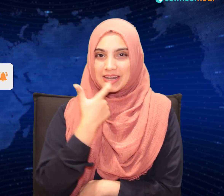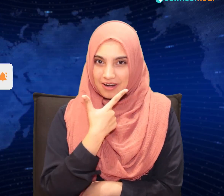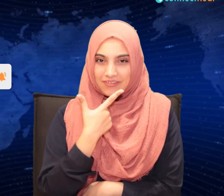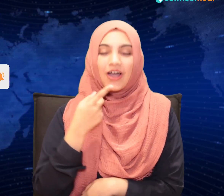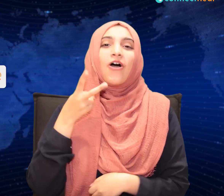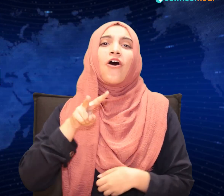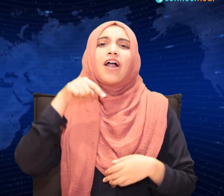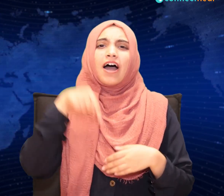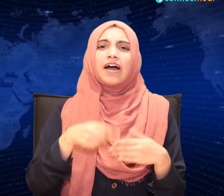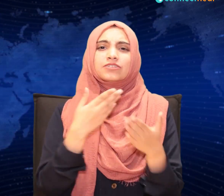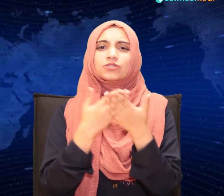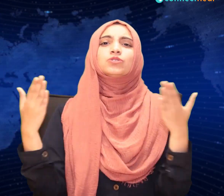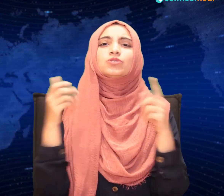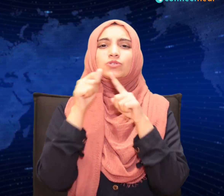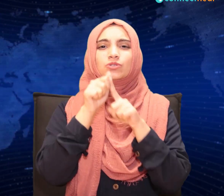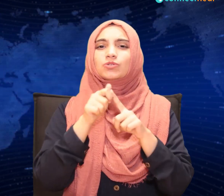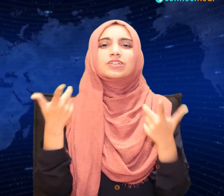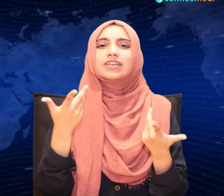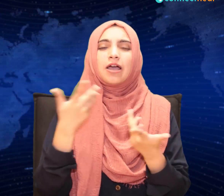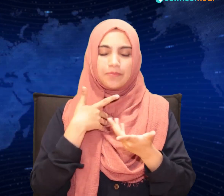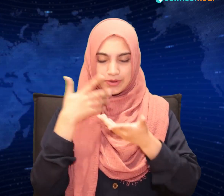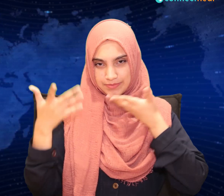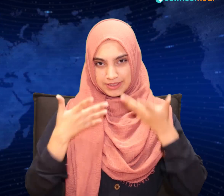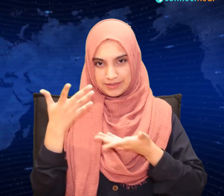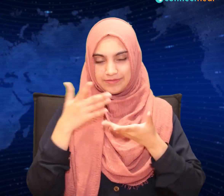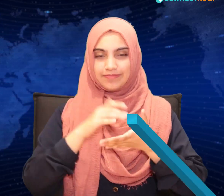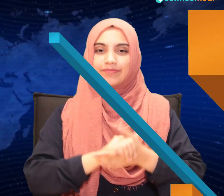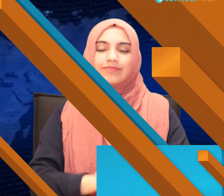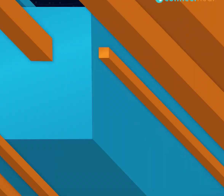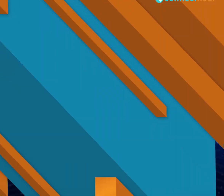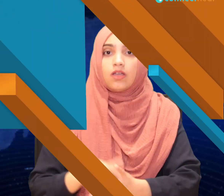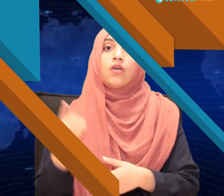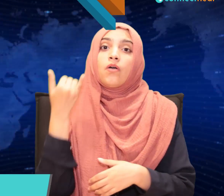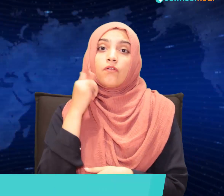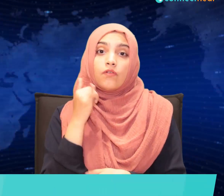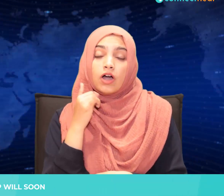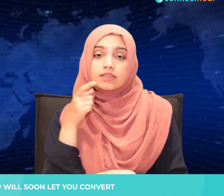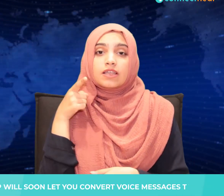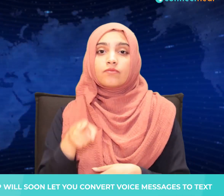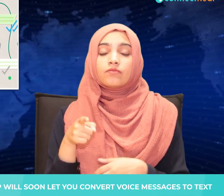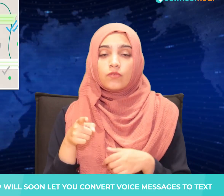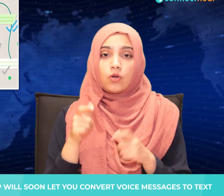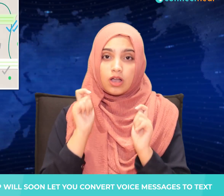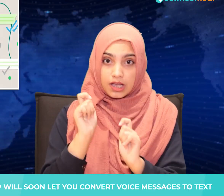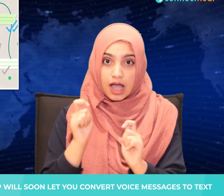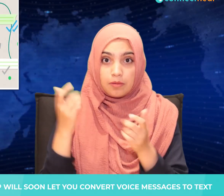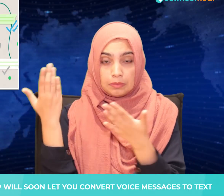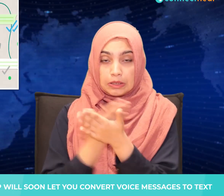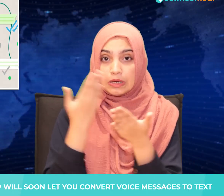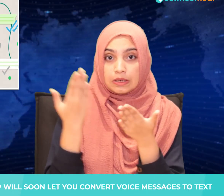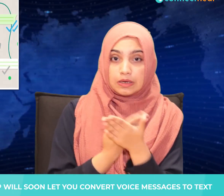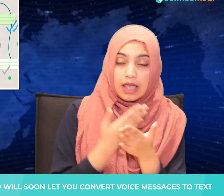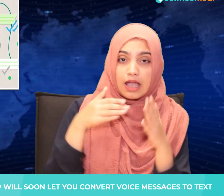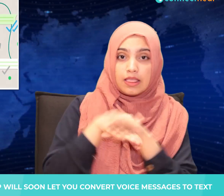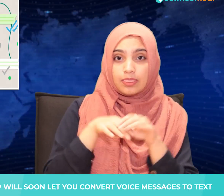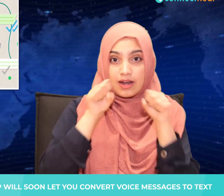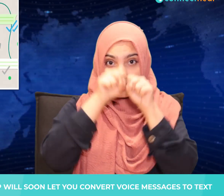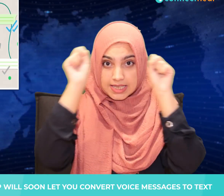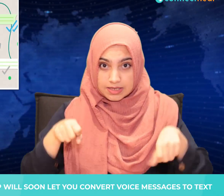and these are today's top news whatsapp is working on a number of new features for the chatting app